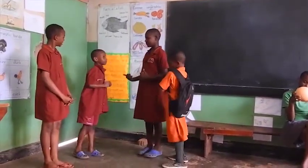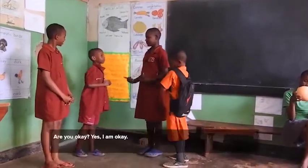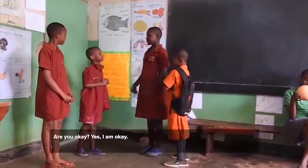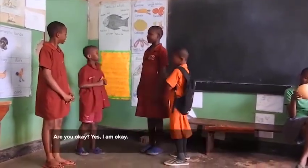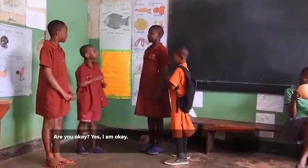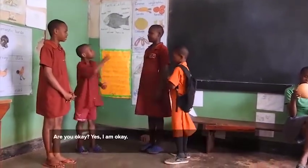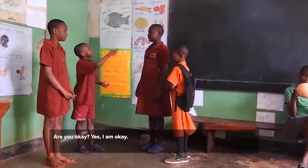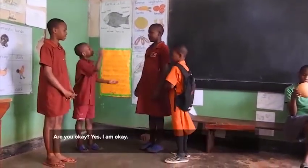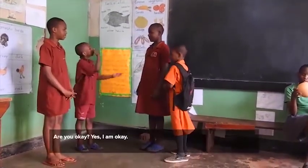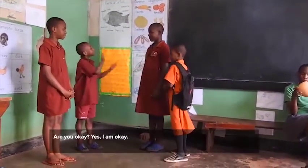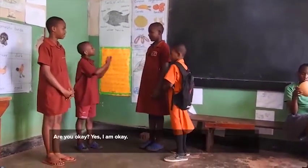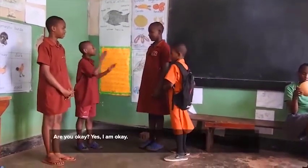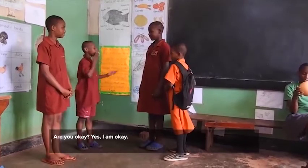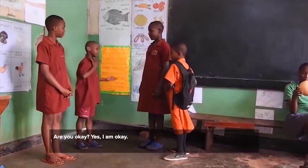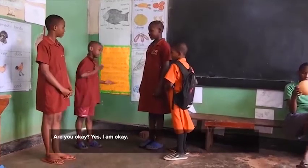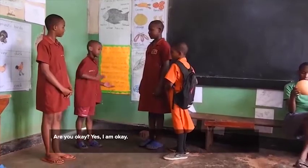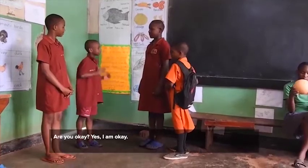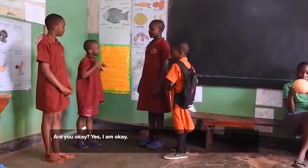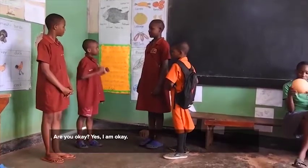Are you okay? Yes, I'm okay.